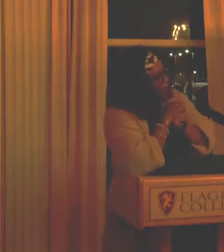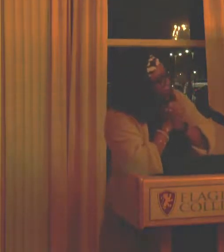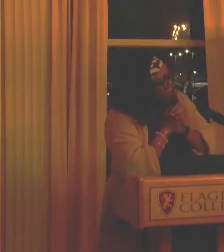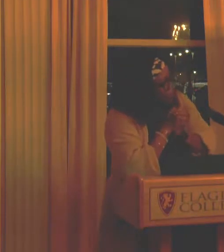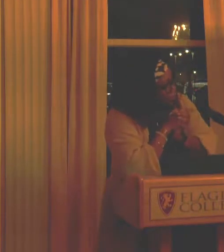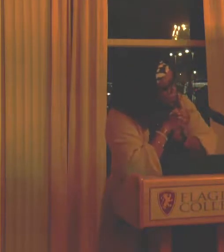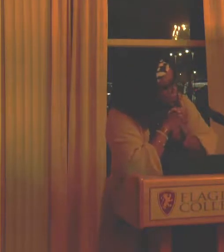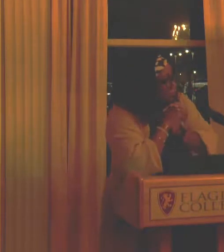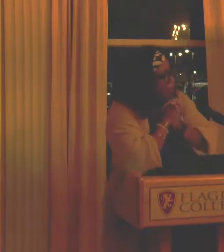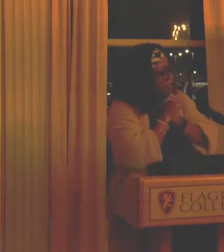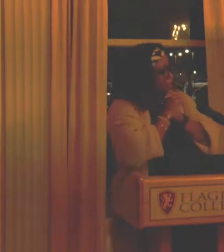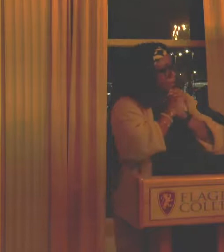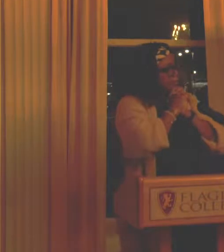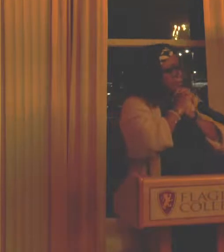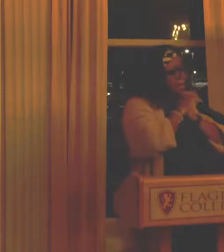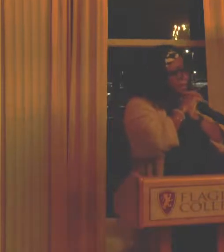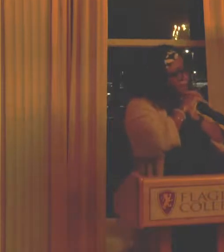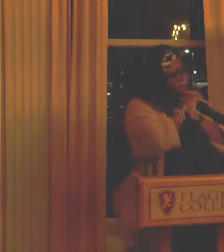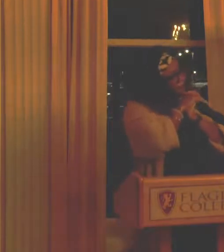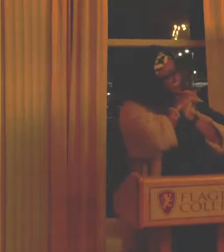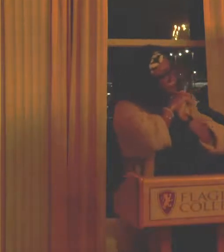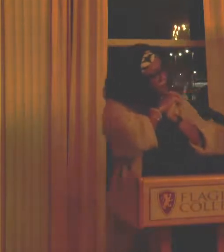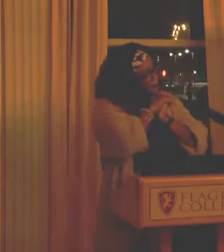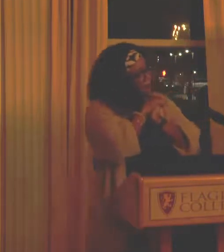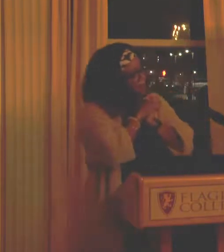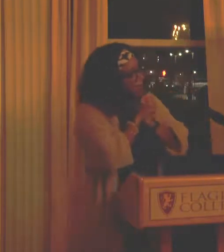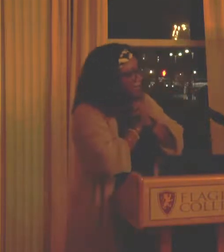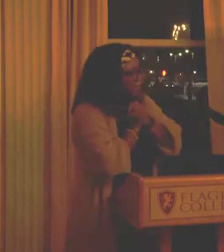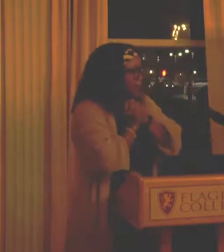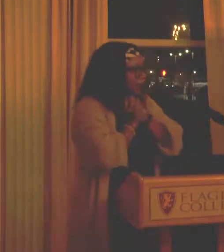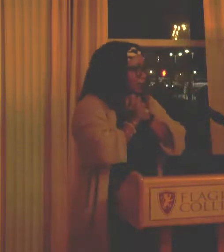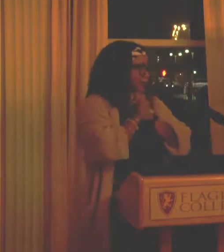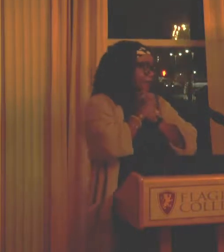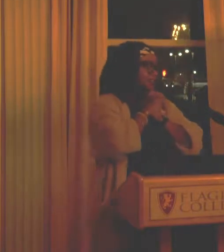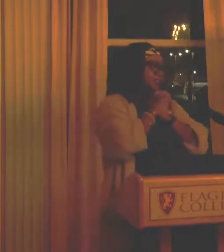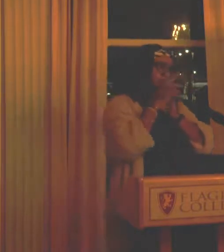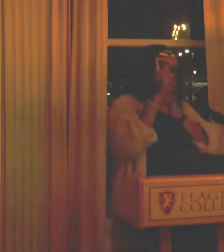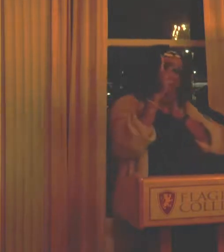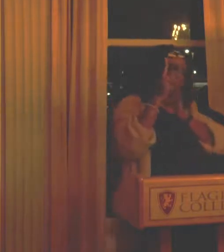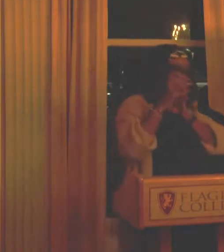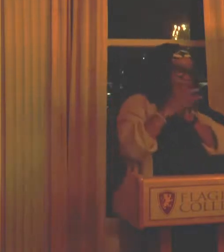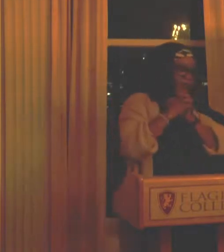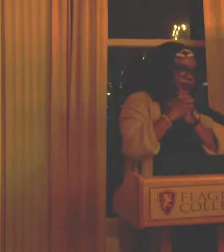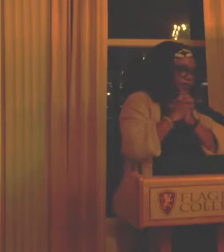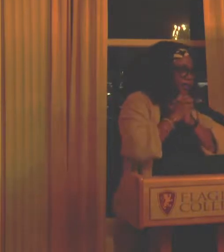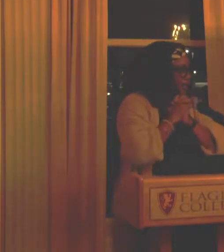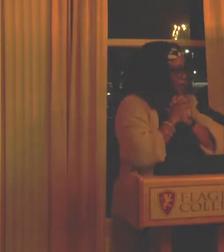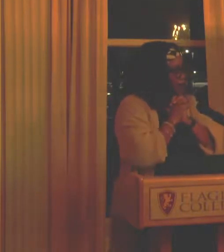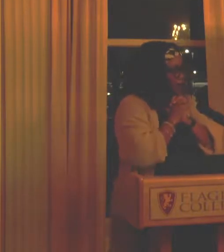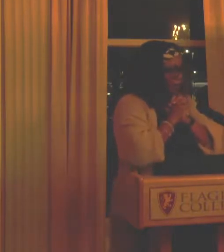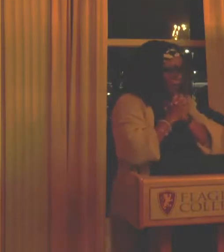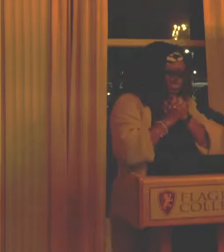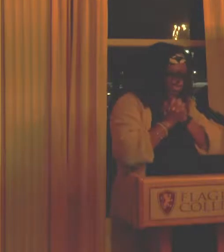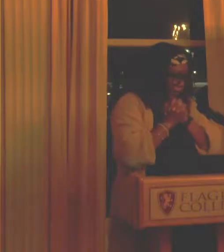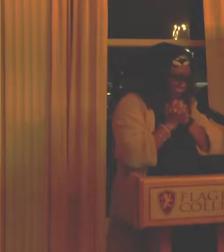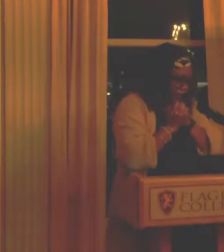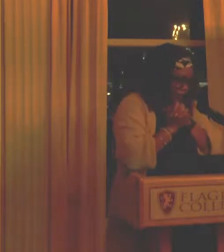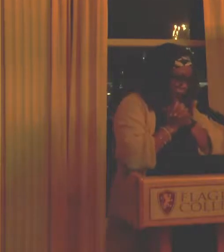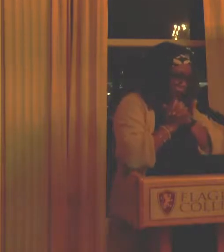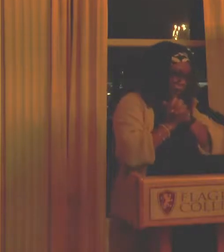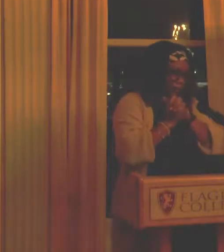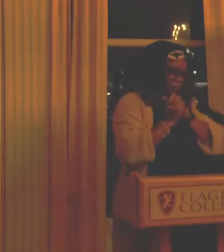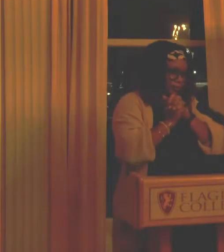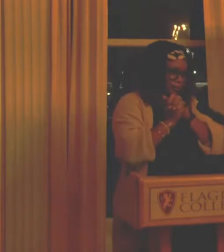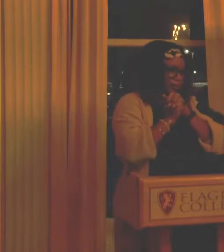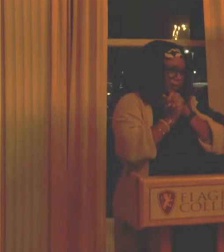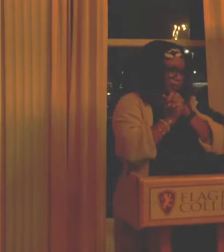All right? Over on the other side is Tay. Tay is my reference to two people. Um, Rihanna Taylor, who